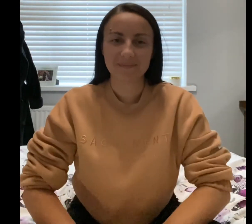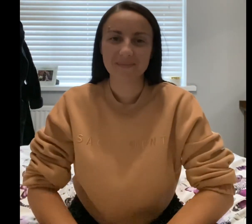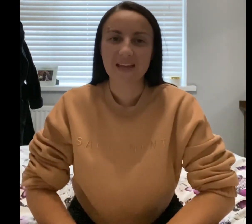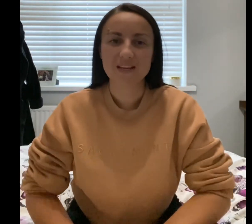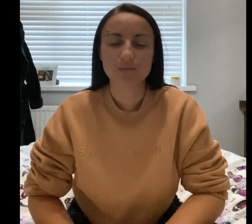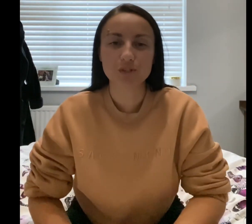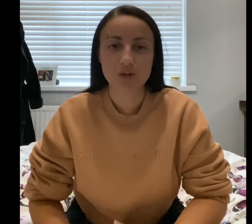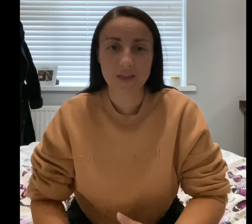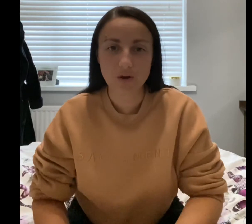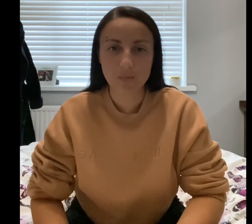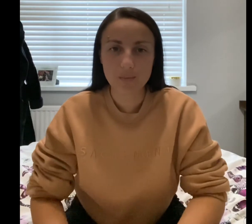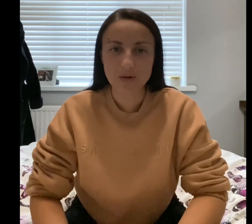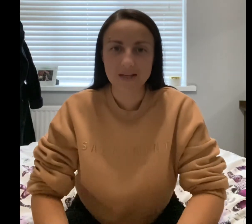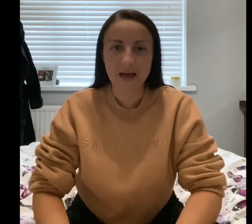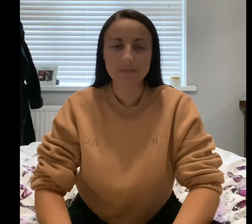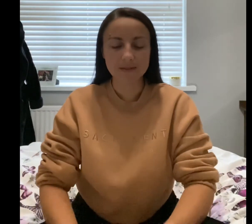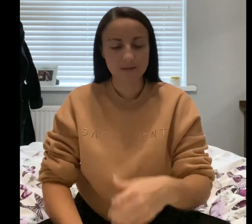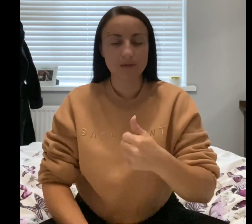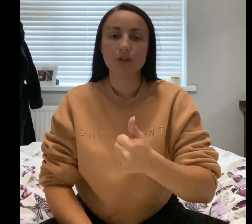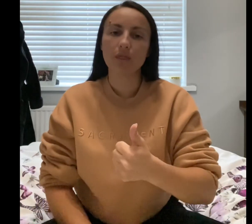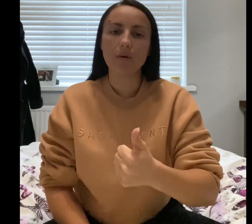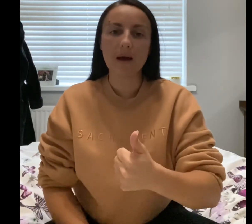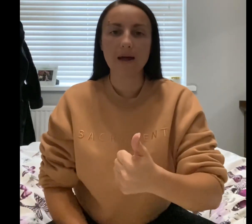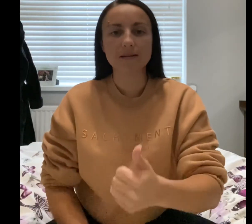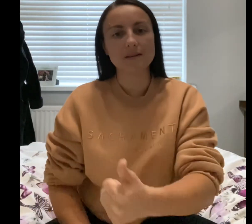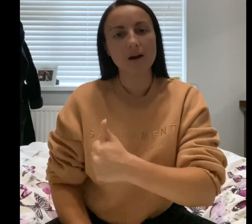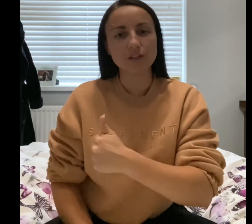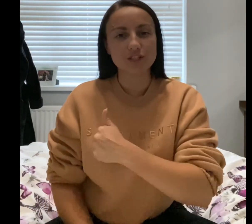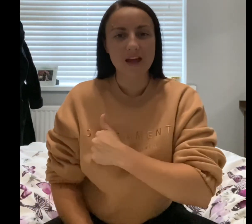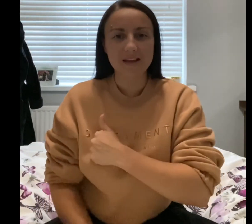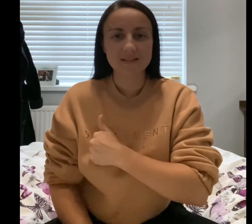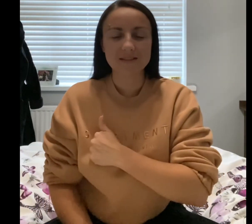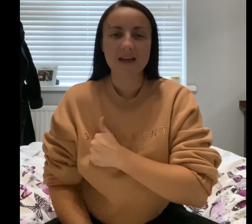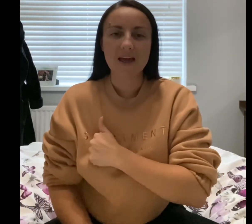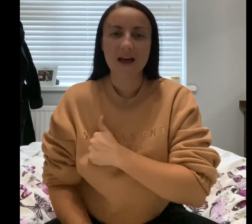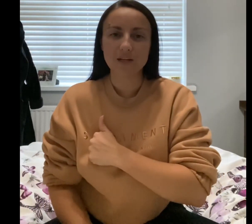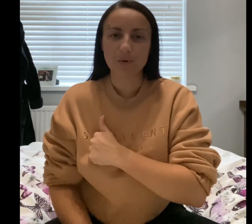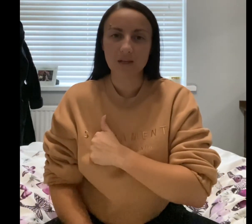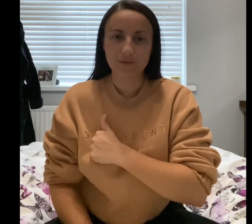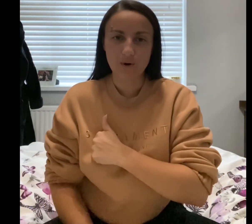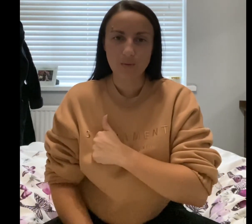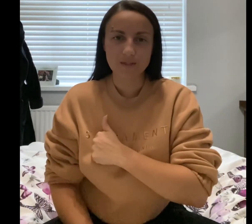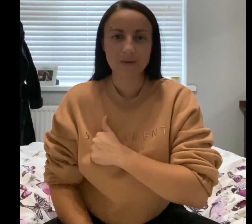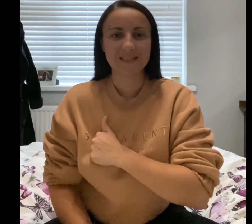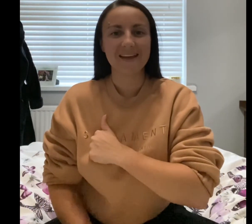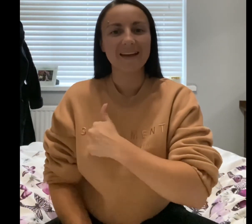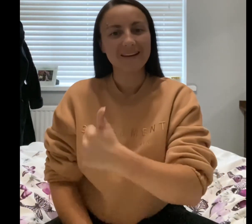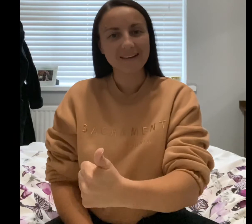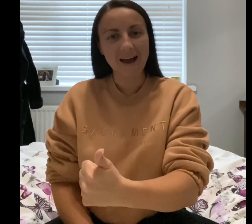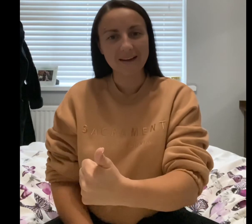So I'm going to show you that a couple more times so it's your thumb hand on your chest and you bring it forward so it's kind.